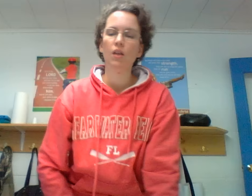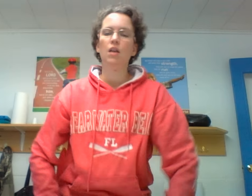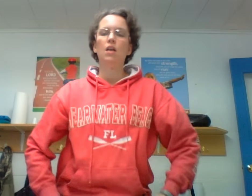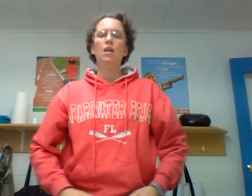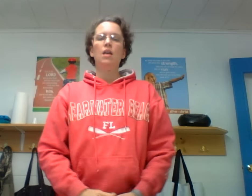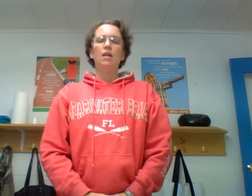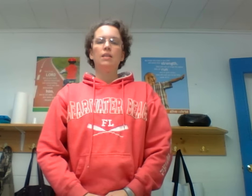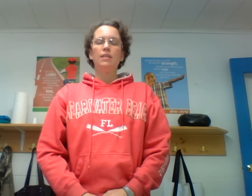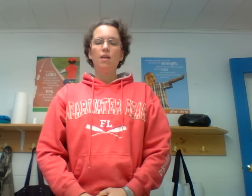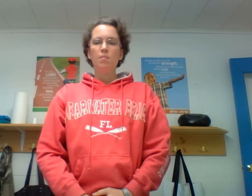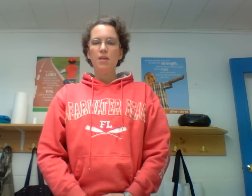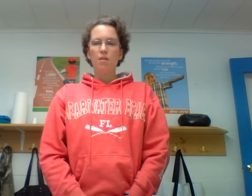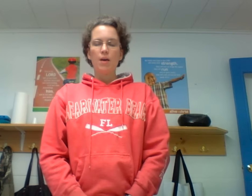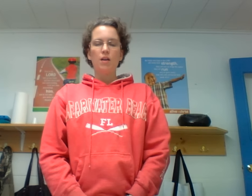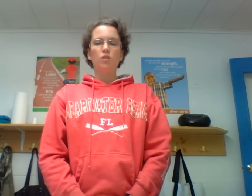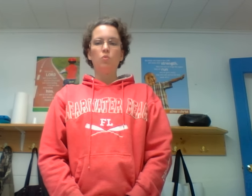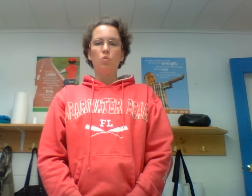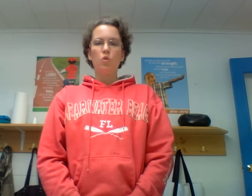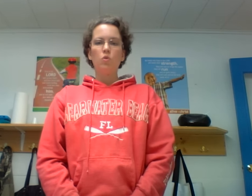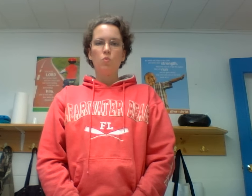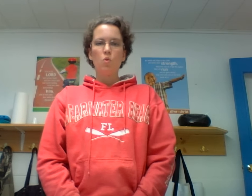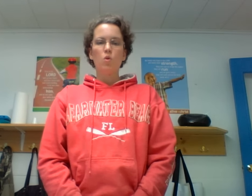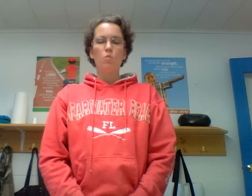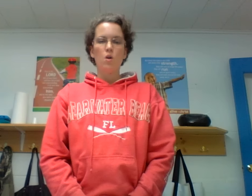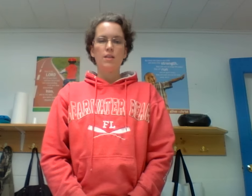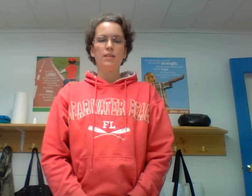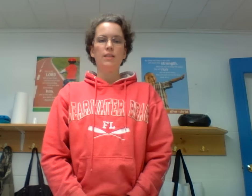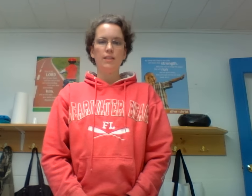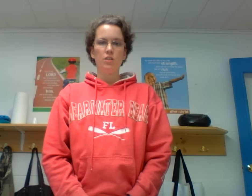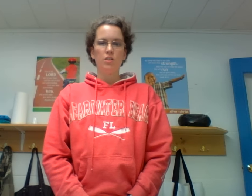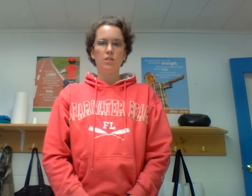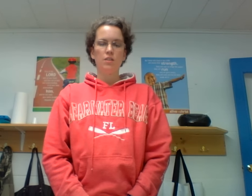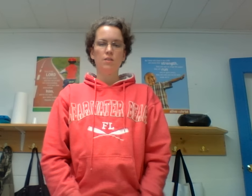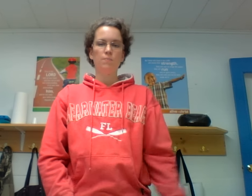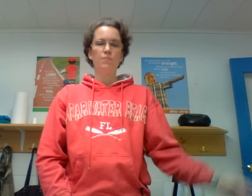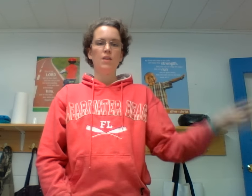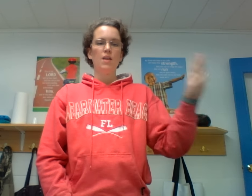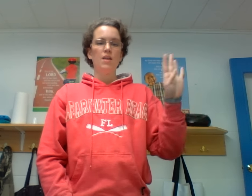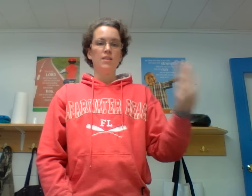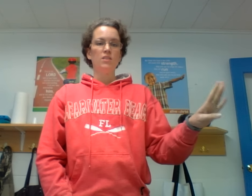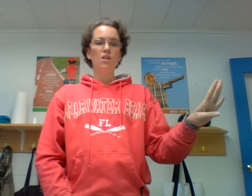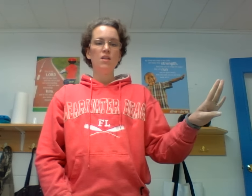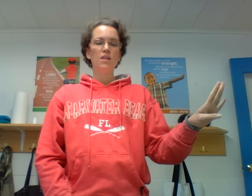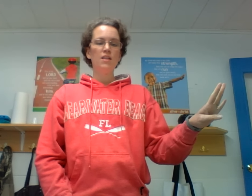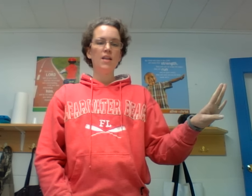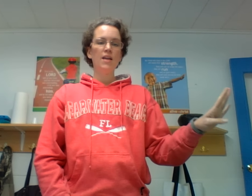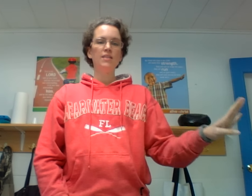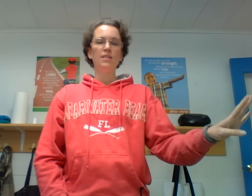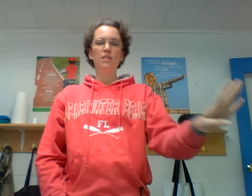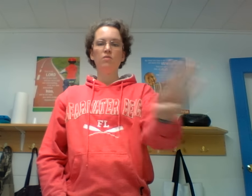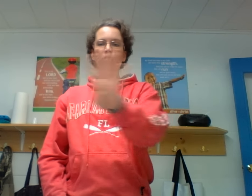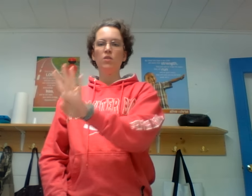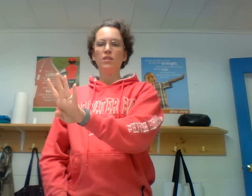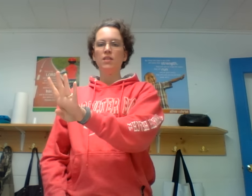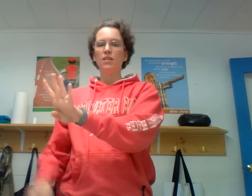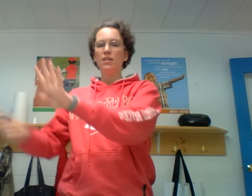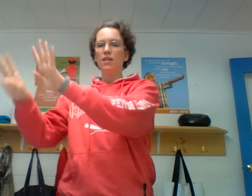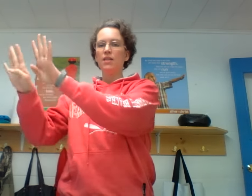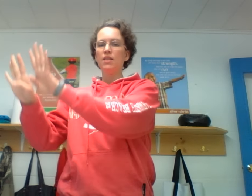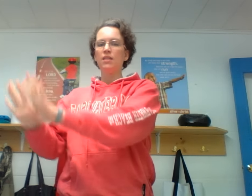Tell me about the World War I leaders. It started in 1914 and ended